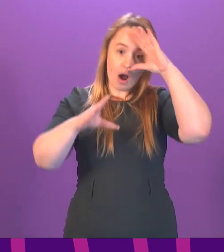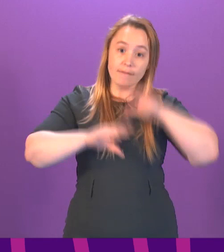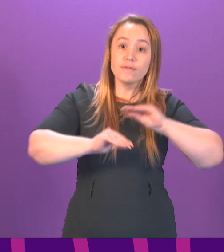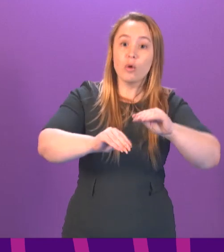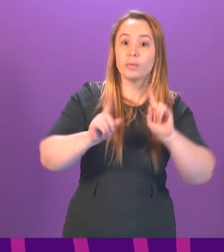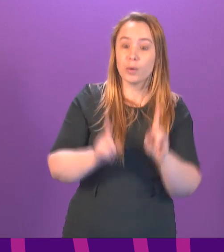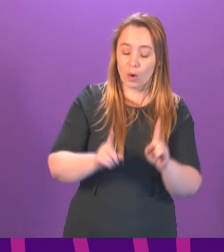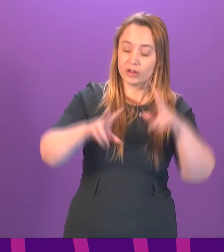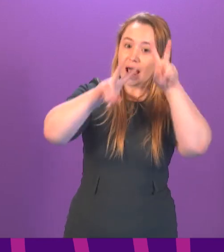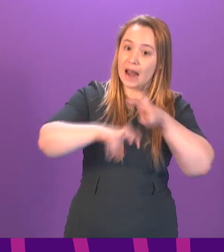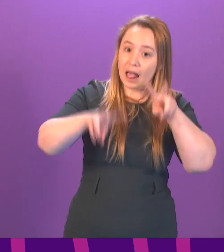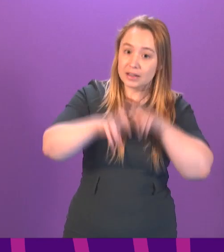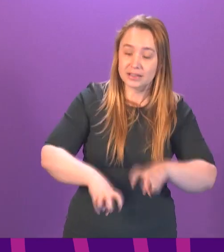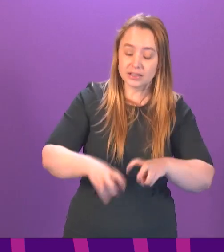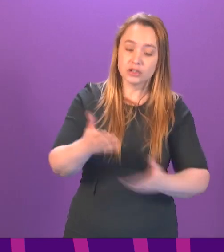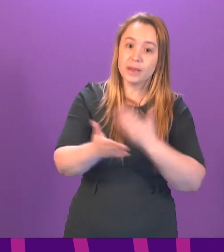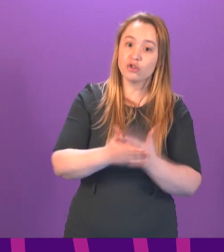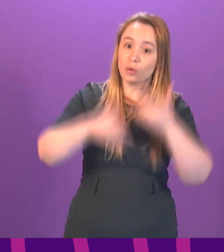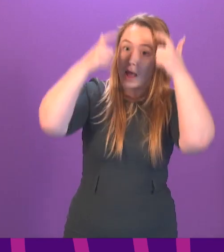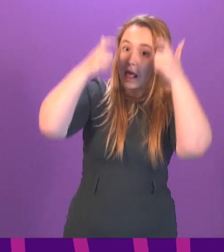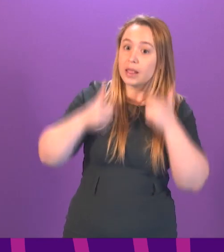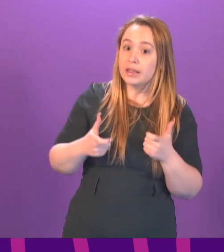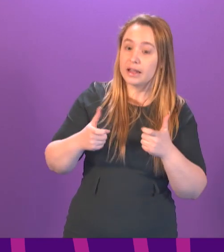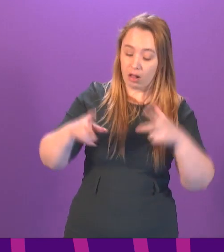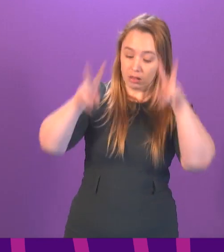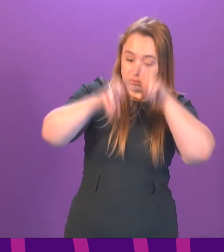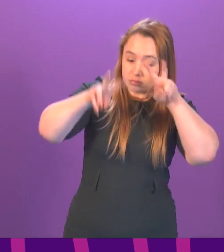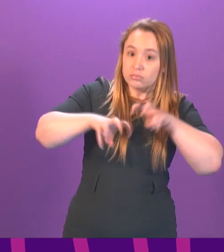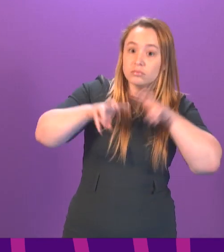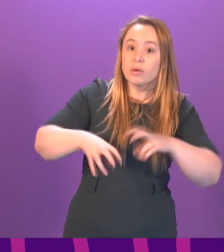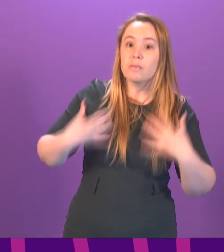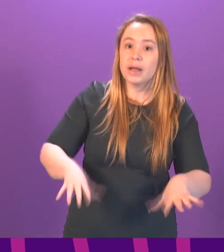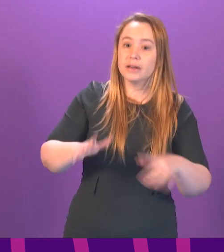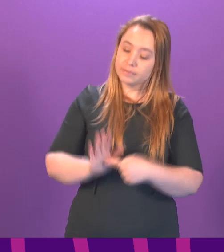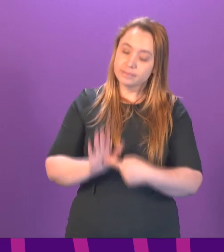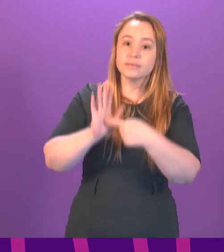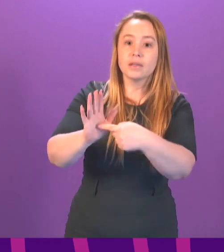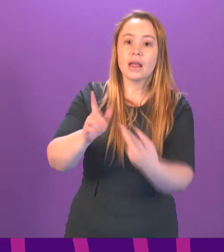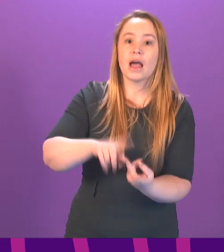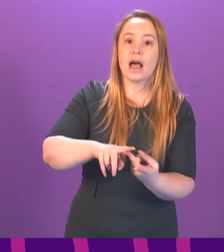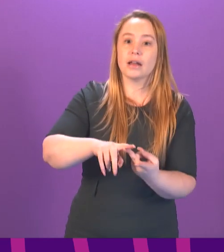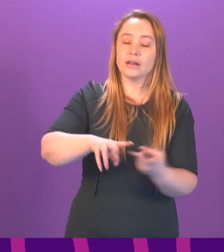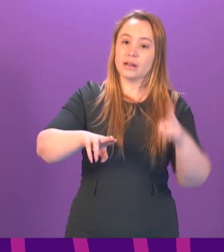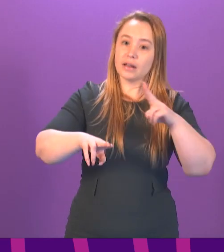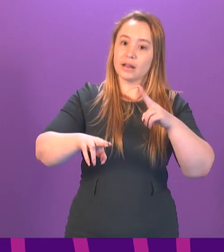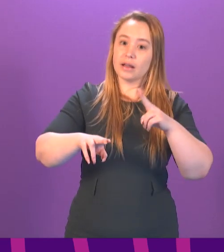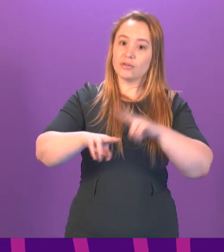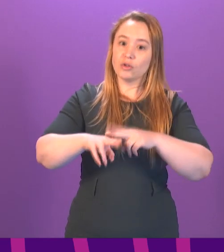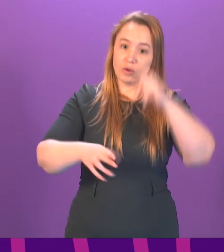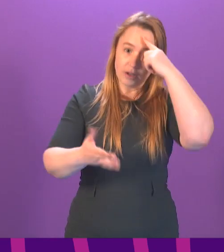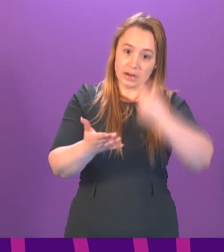appropriate analysis of the legal considerations and that the legal implications of any course of action are considered at the earliest